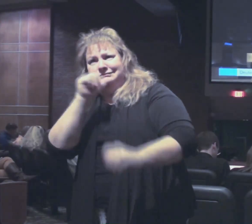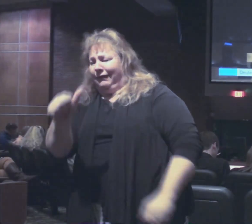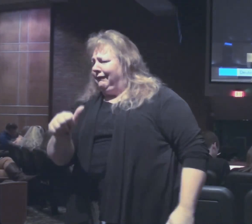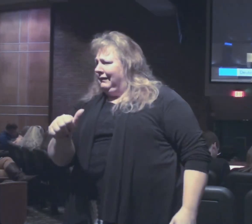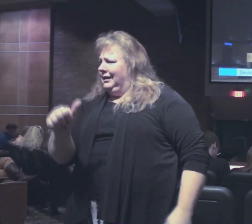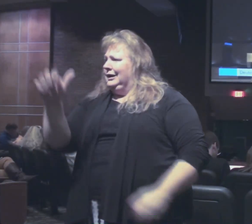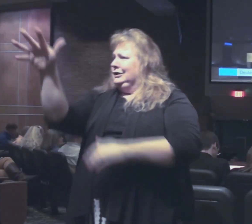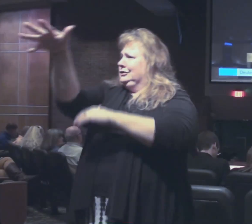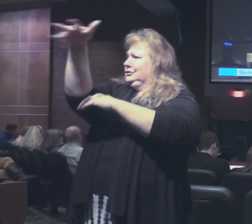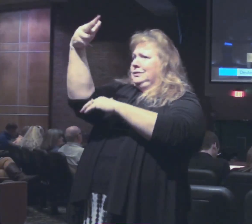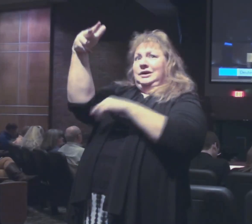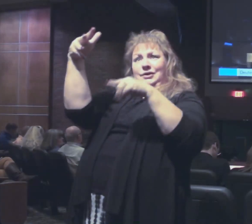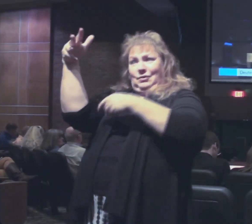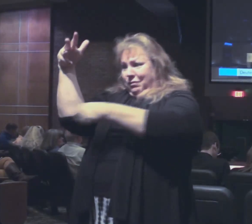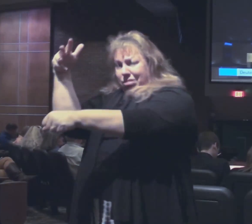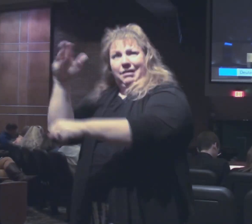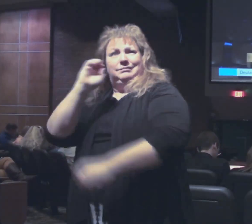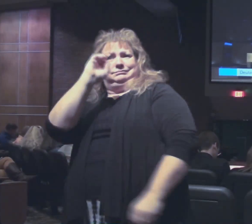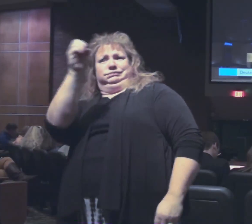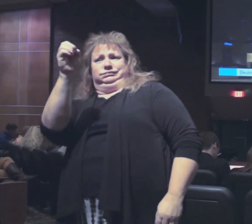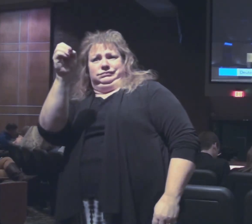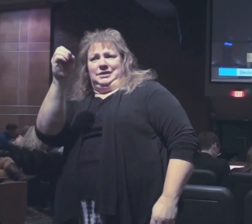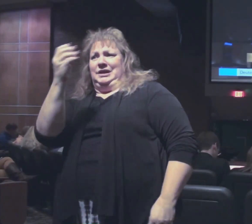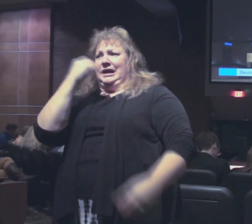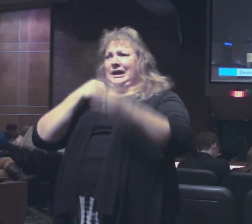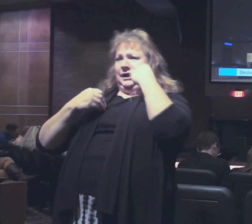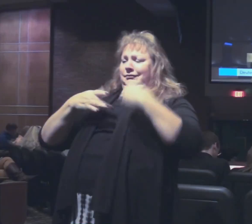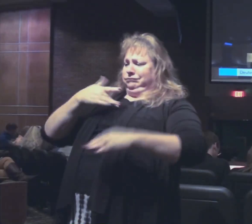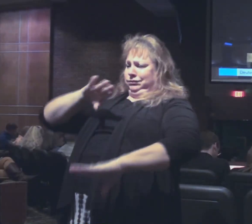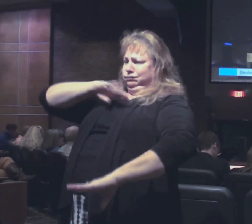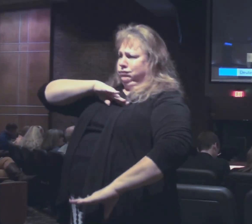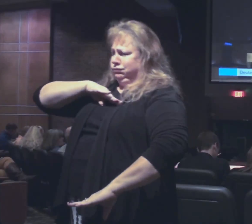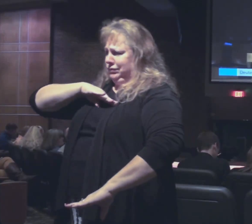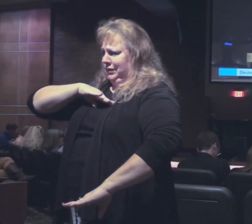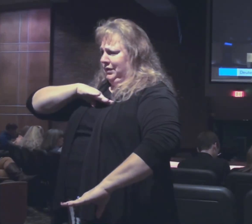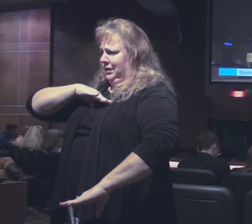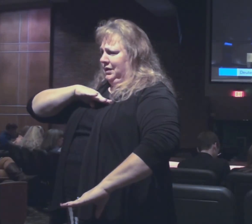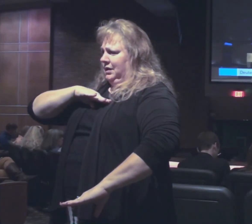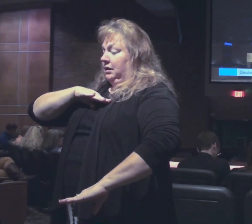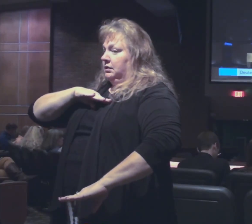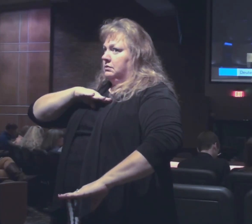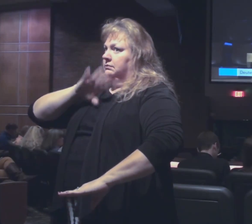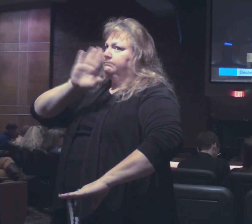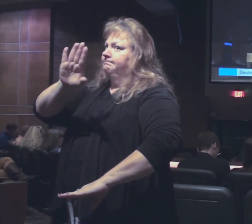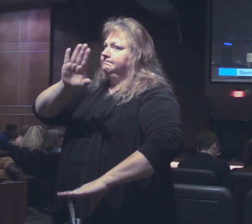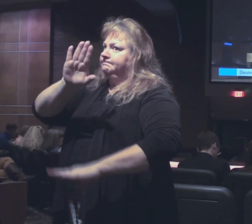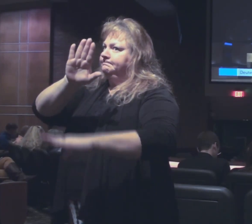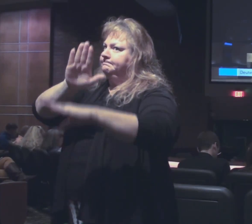olive trees which you did not plant, you eat, you're satisfied. Then watch yourselves,